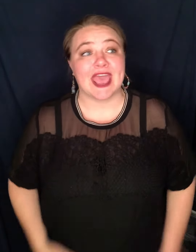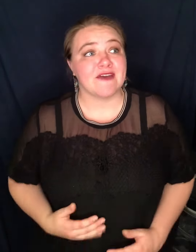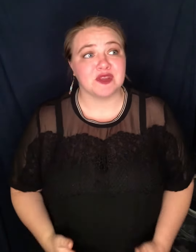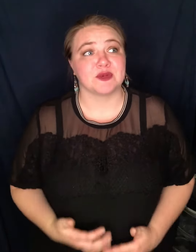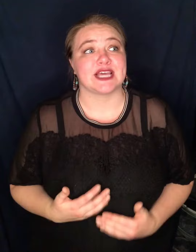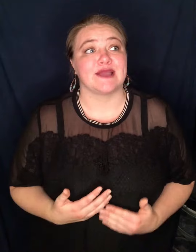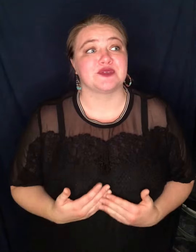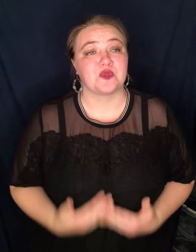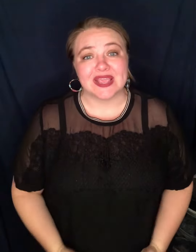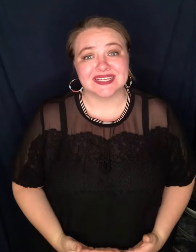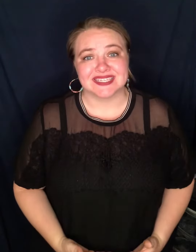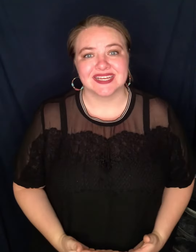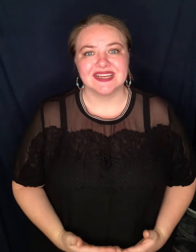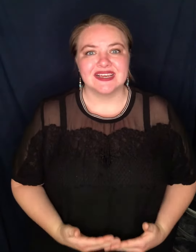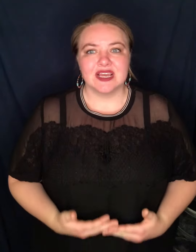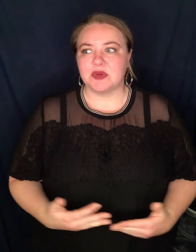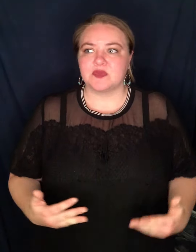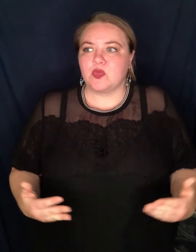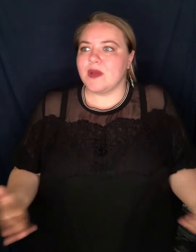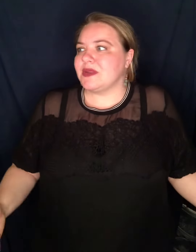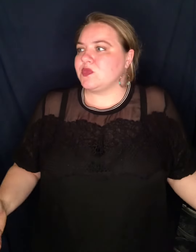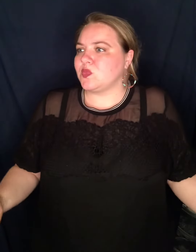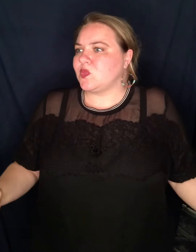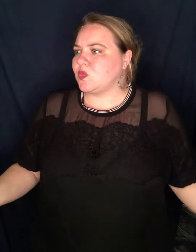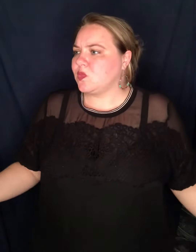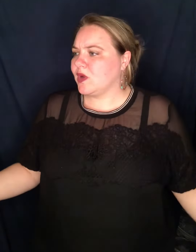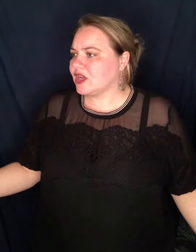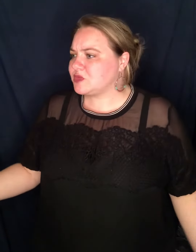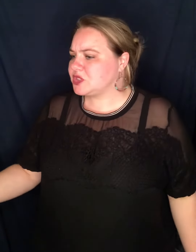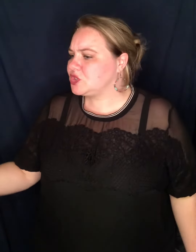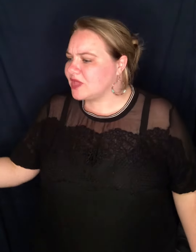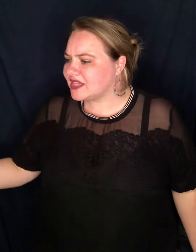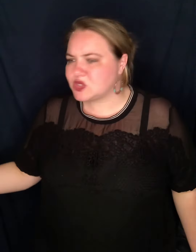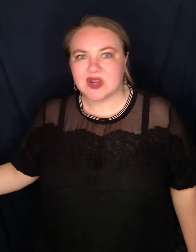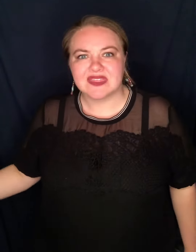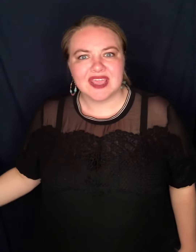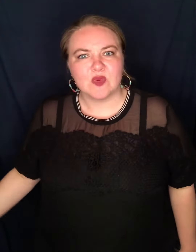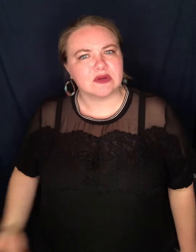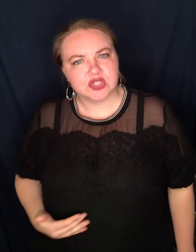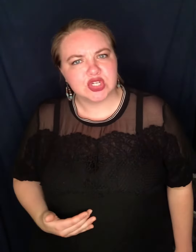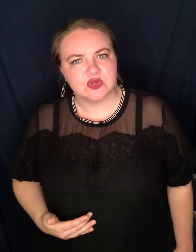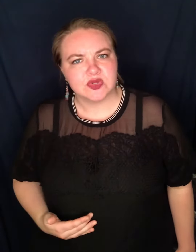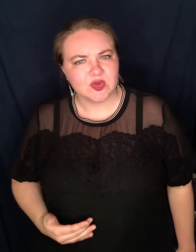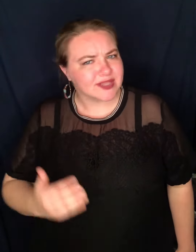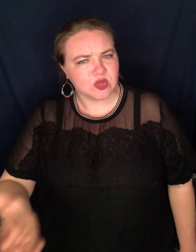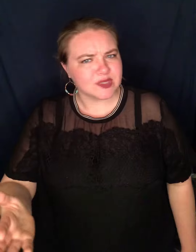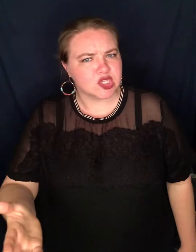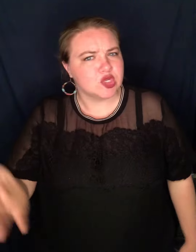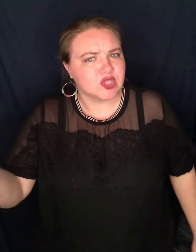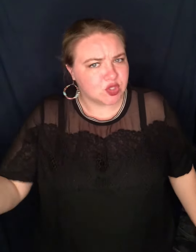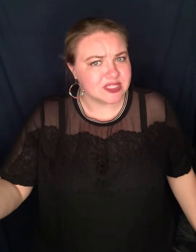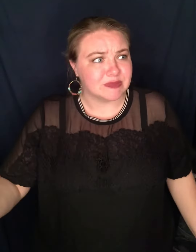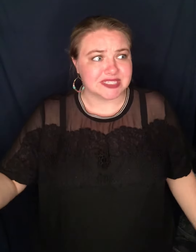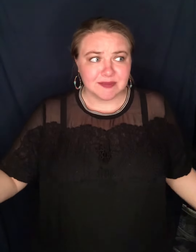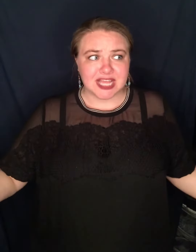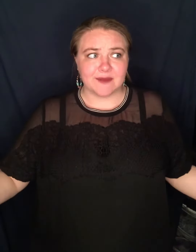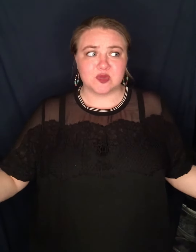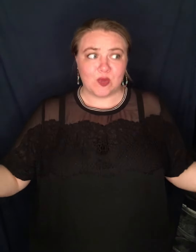have any more time to waste. But women, we're not supposed to do that sort of thing. We don't choose. You guys are the ones that do the choosing. But sometimes we